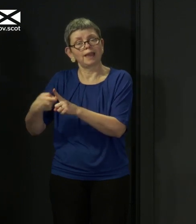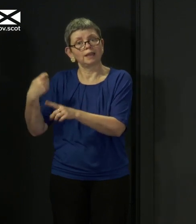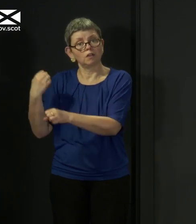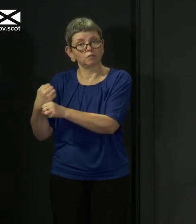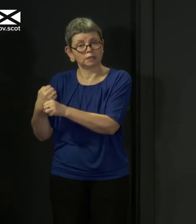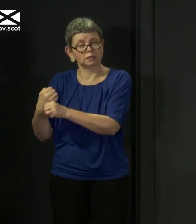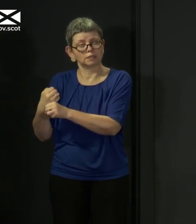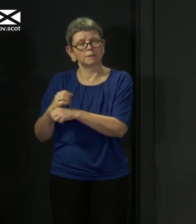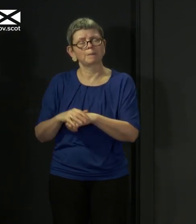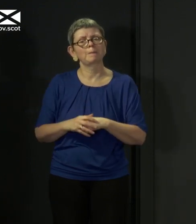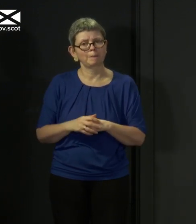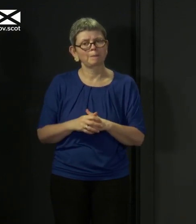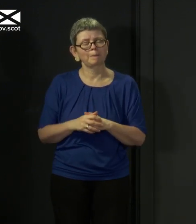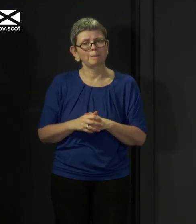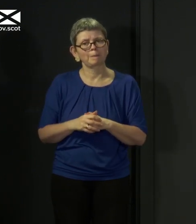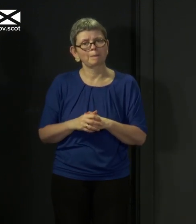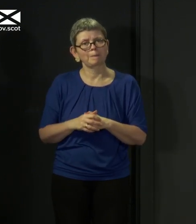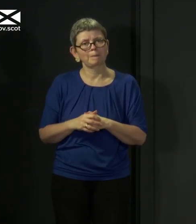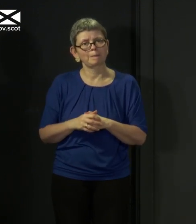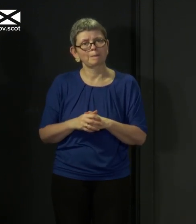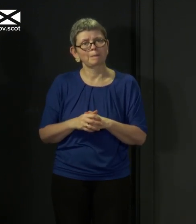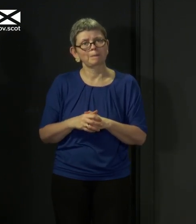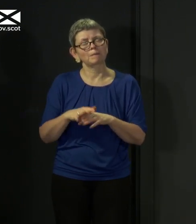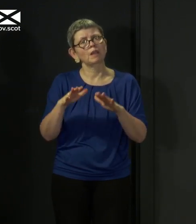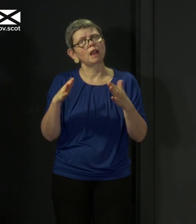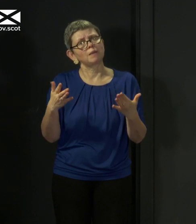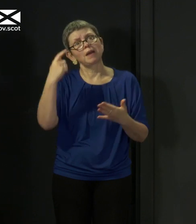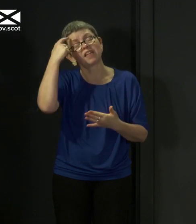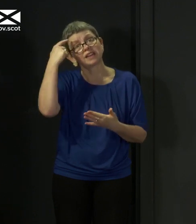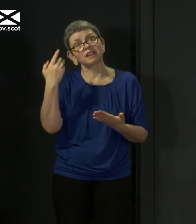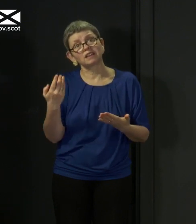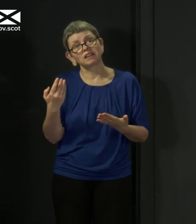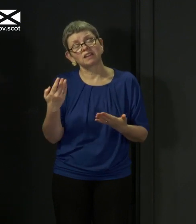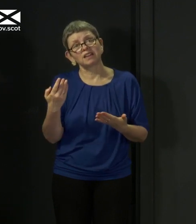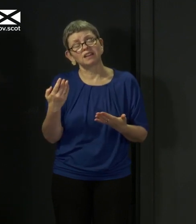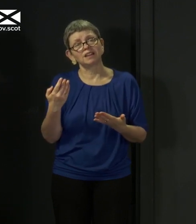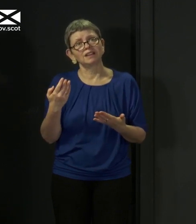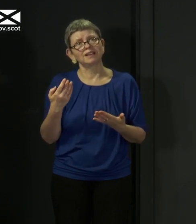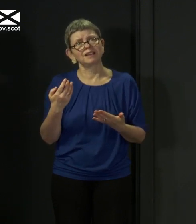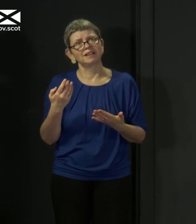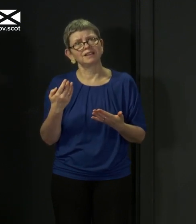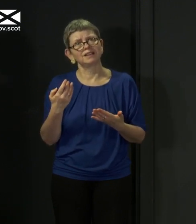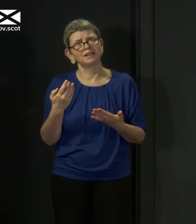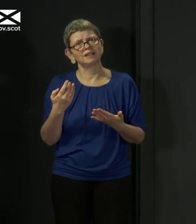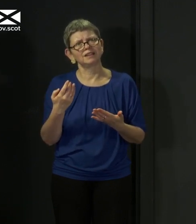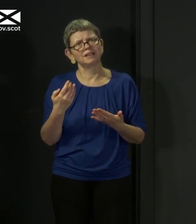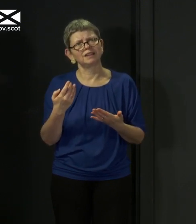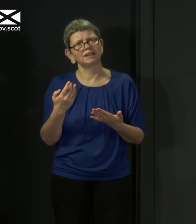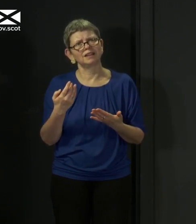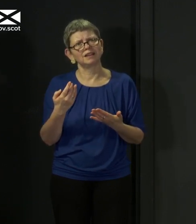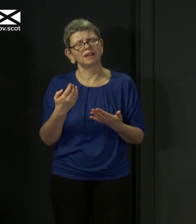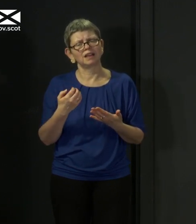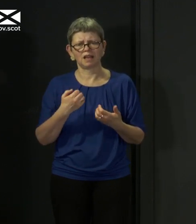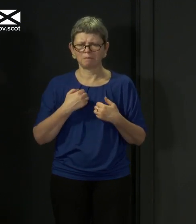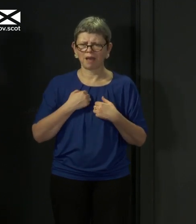you know, in a sense, with a degree of regret, I think you would have had to really twist and exaggerate my